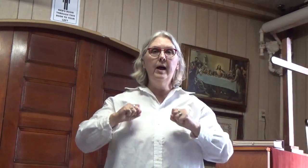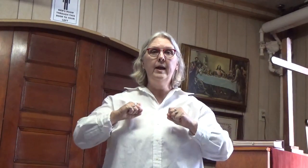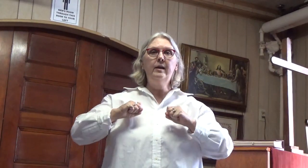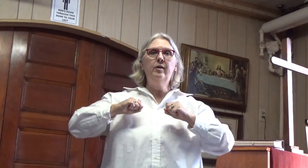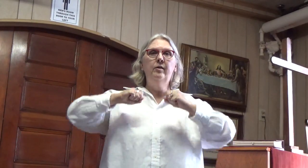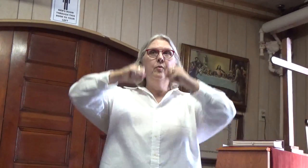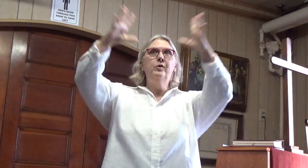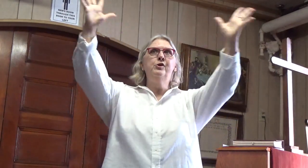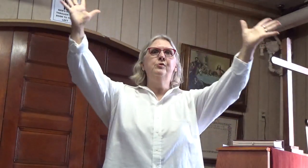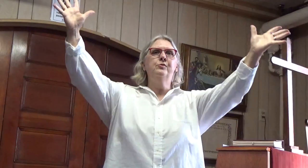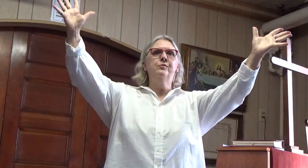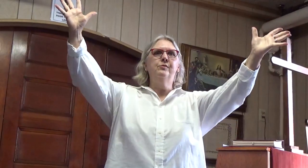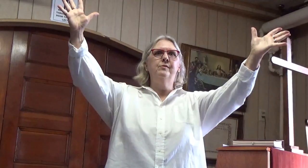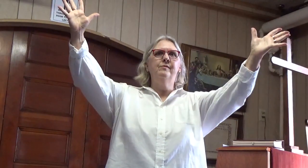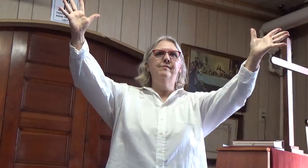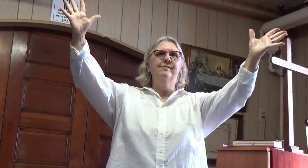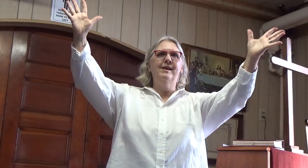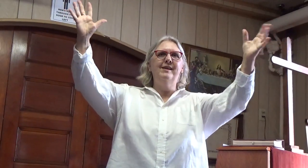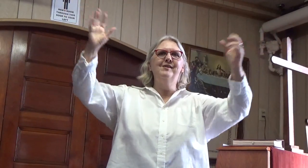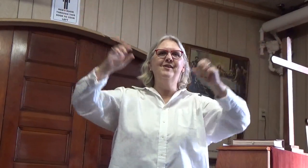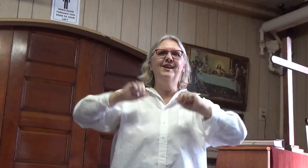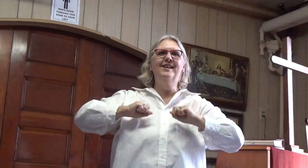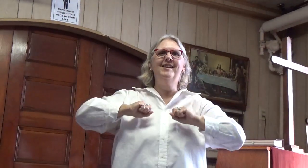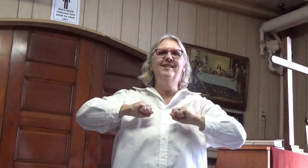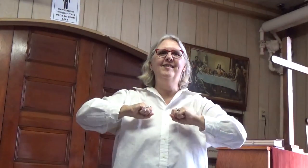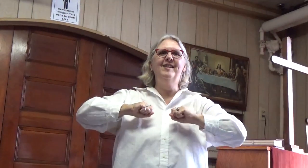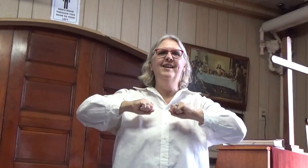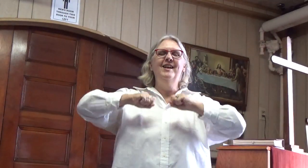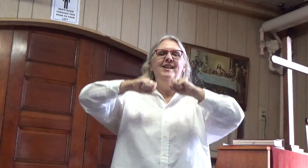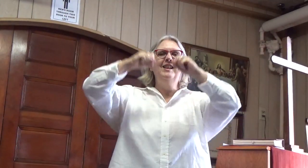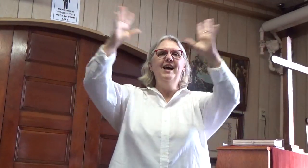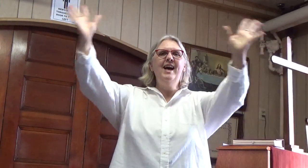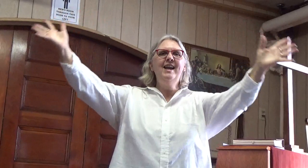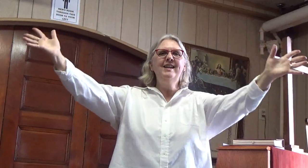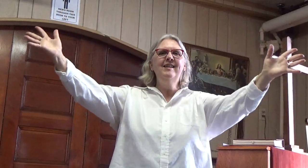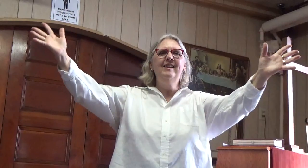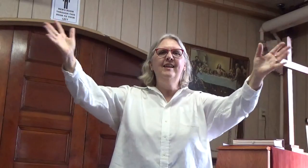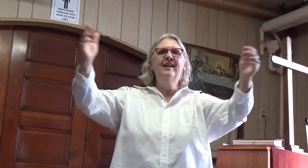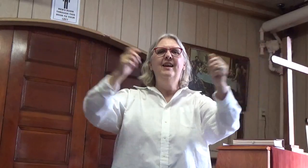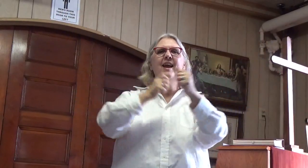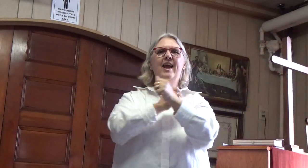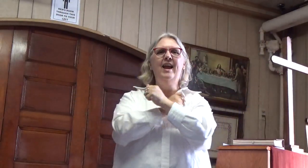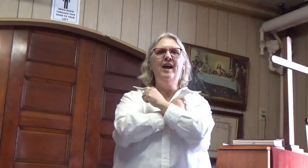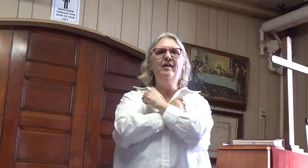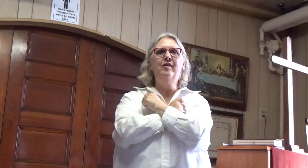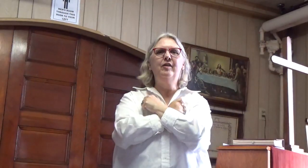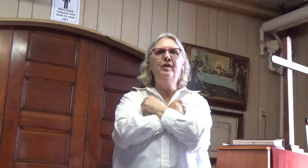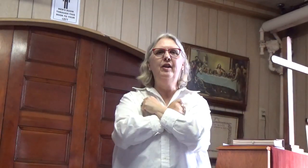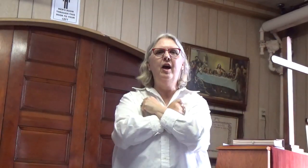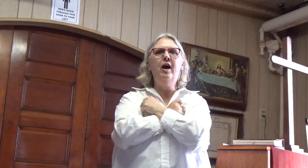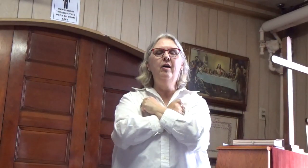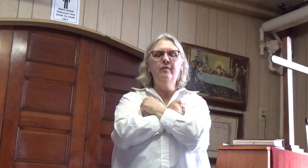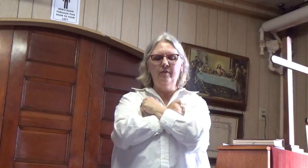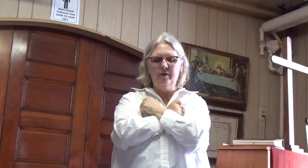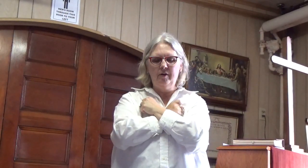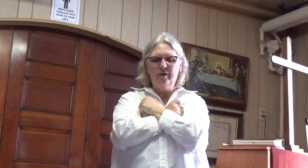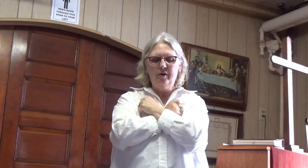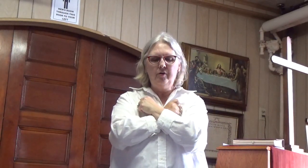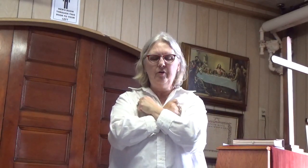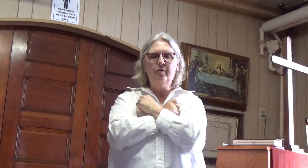Light. That does look like light, doesn't it? Light and love to